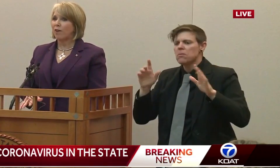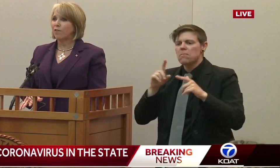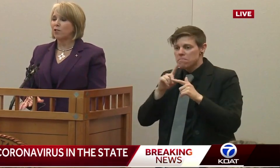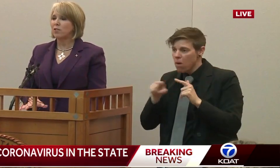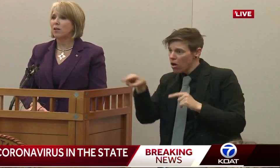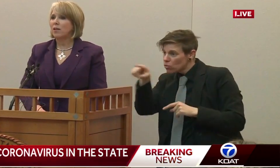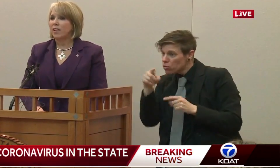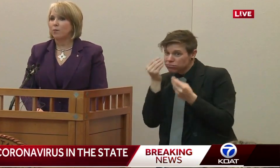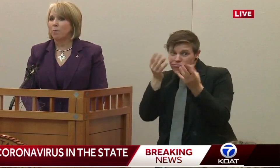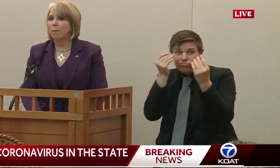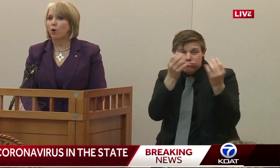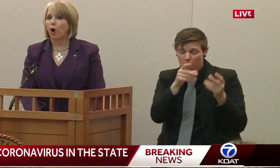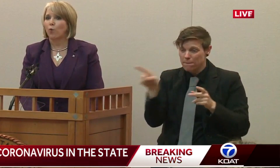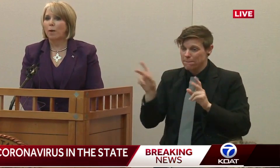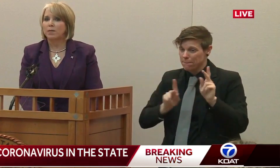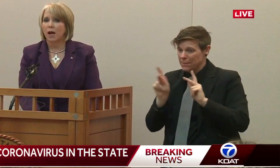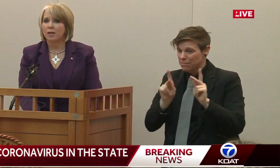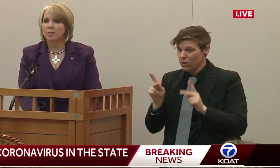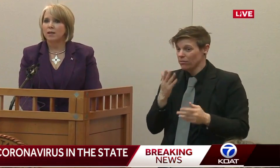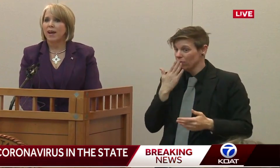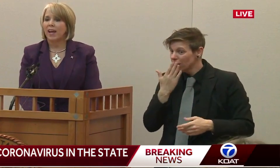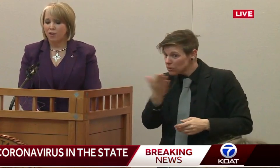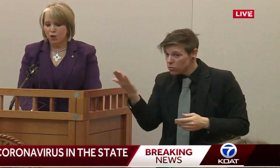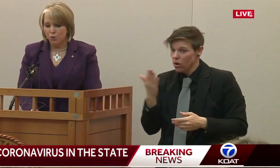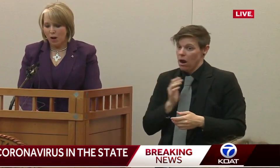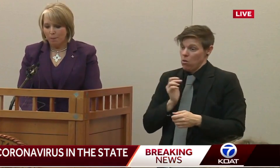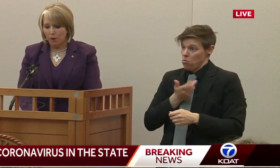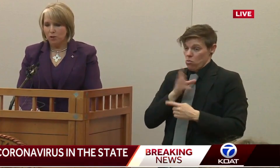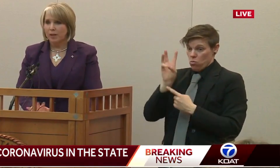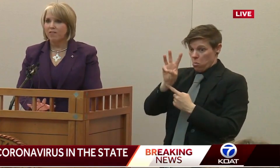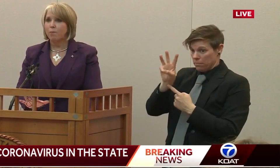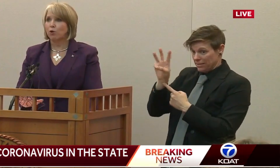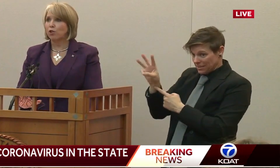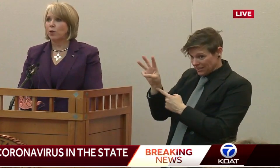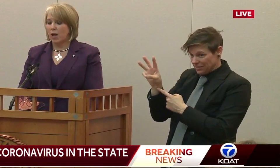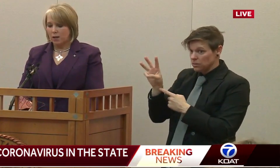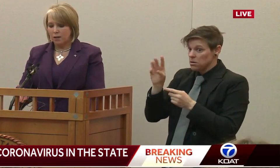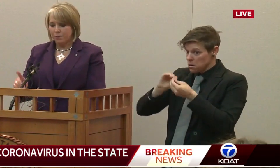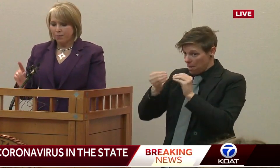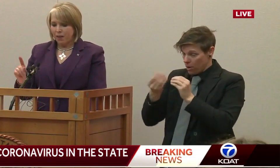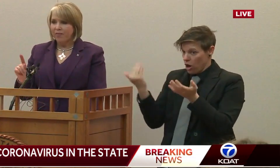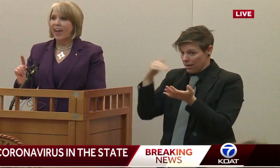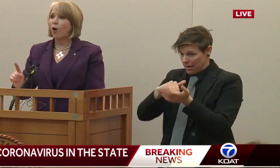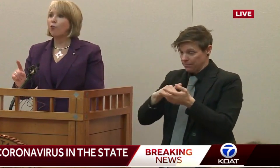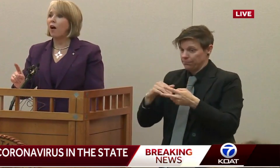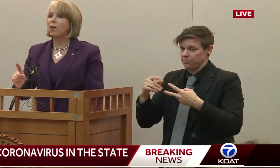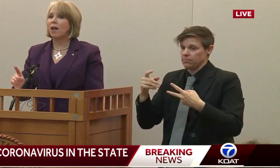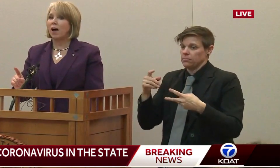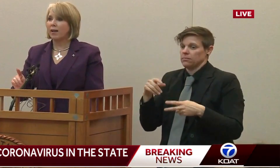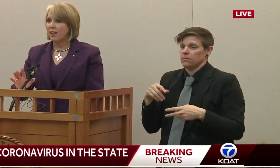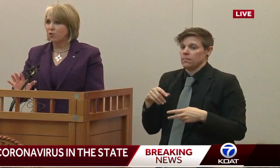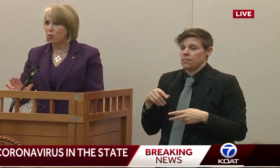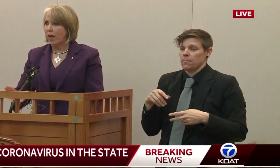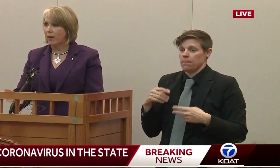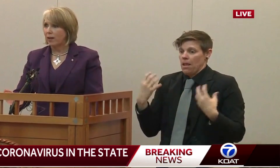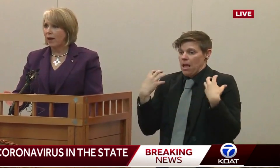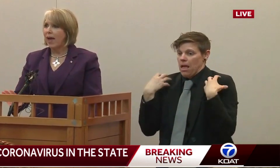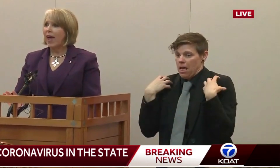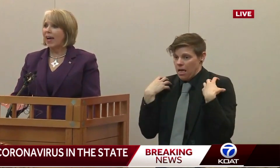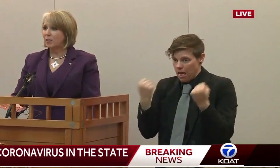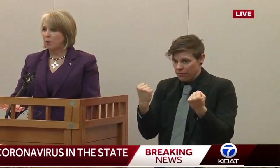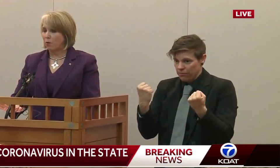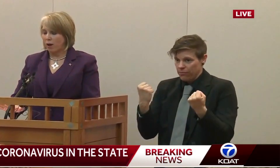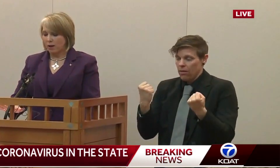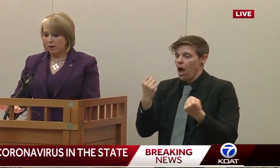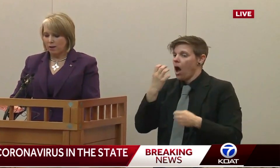expand our efforts. And remember our website and the new numbers. I'm going to give them all to you again. Again, the health hotline is ready,